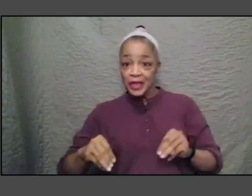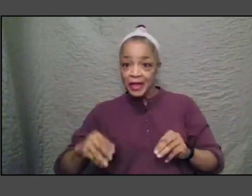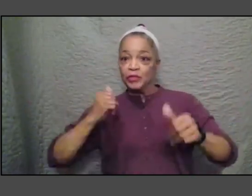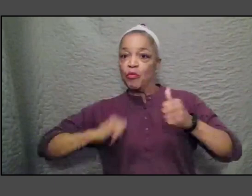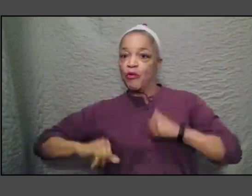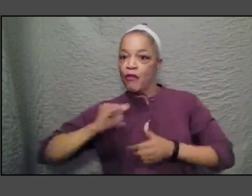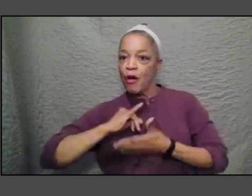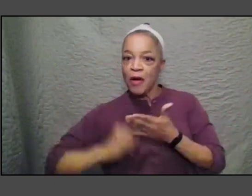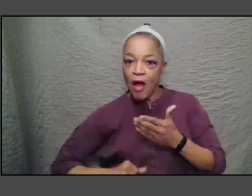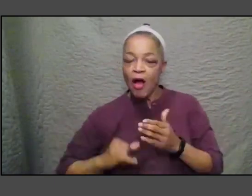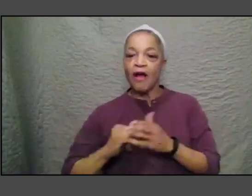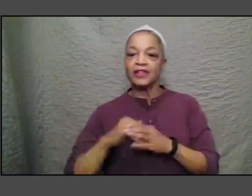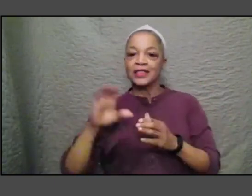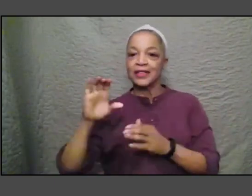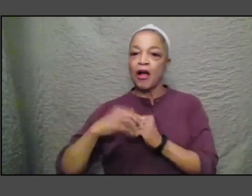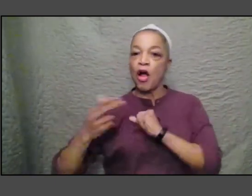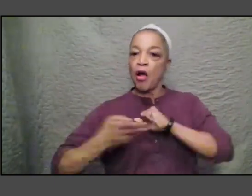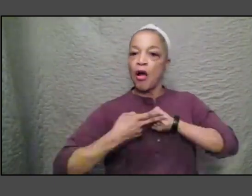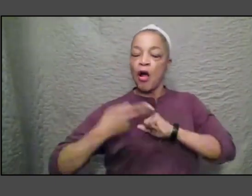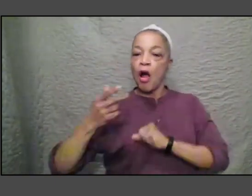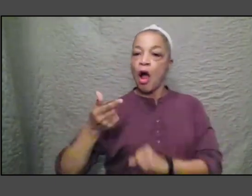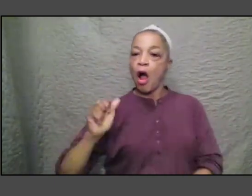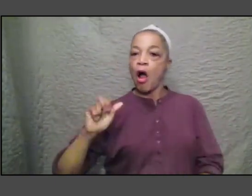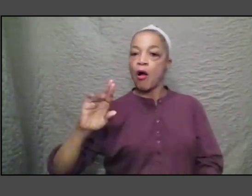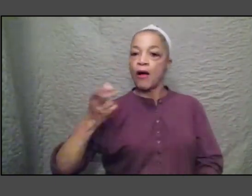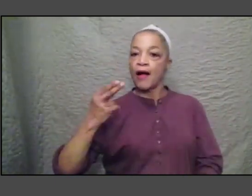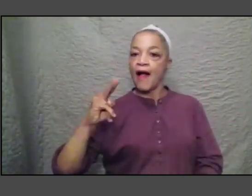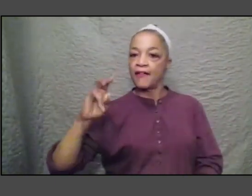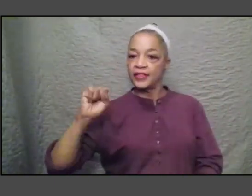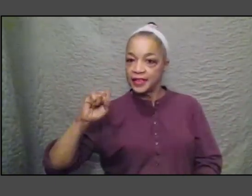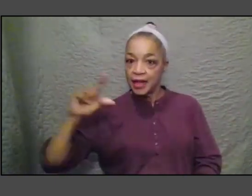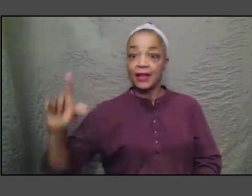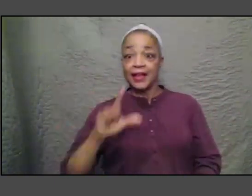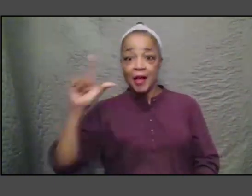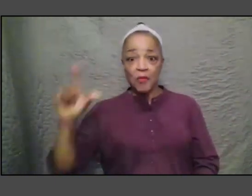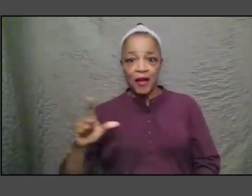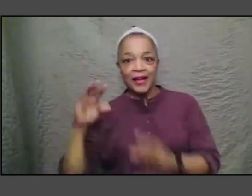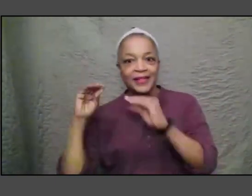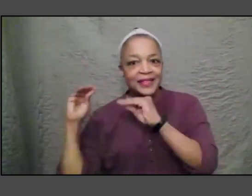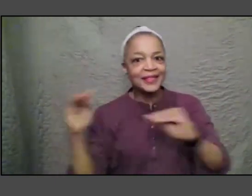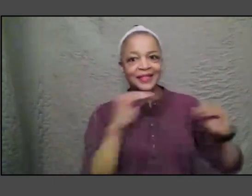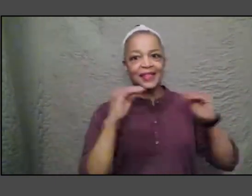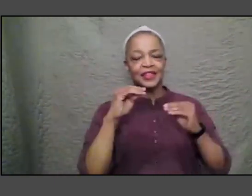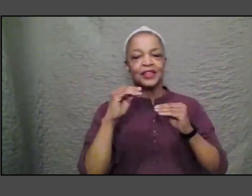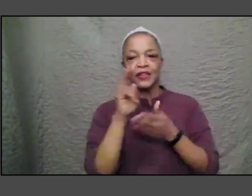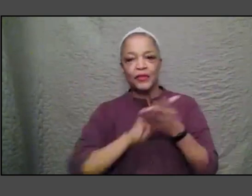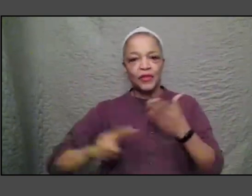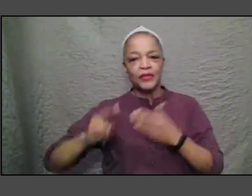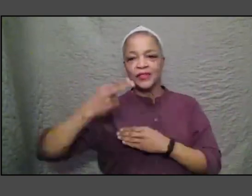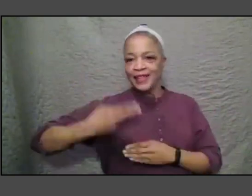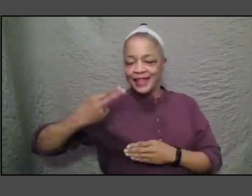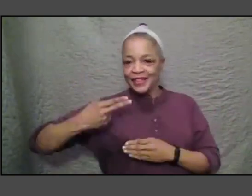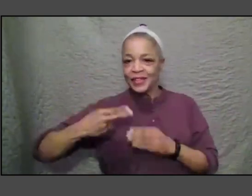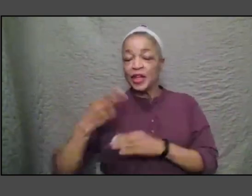libraries uh in the teaching of university history and humanities in higher education education um so